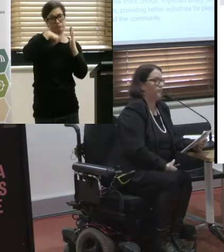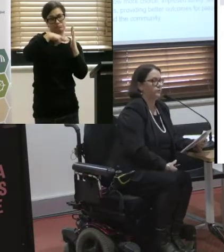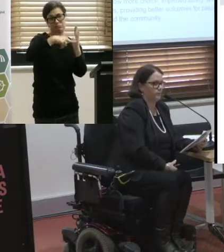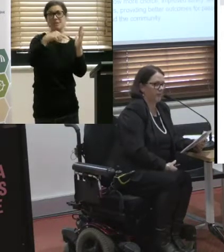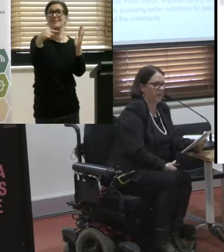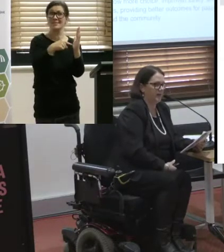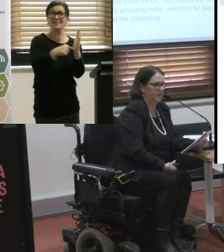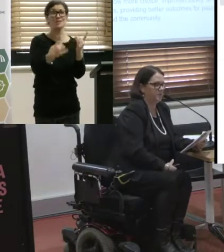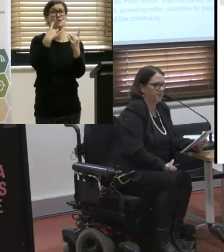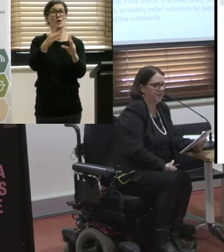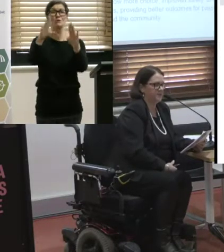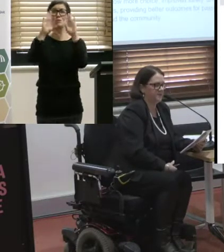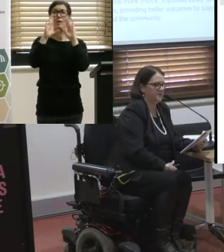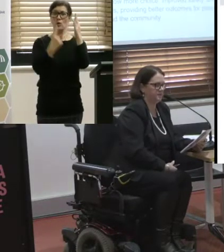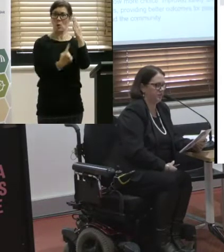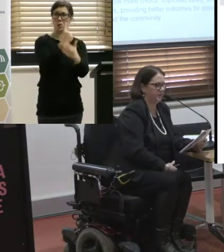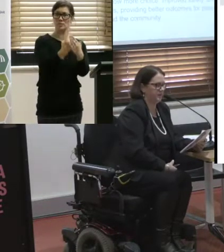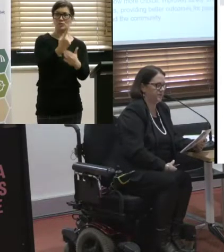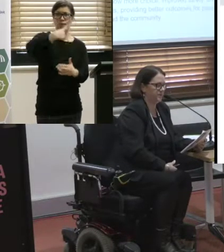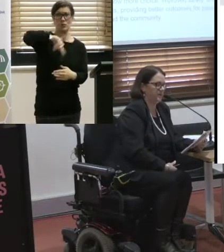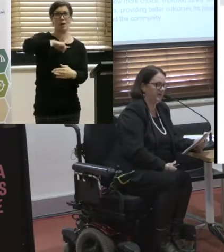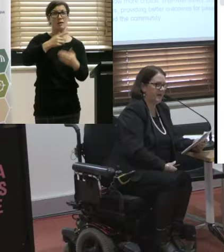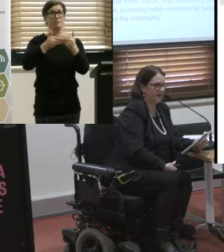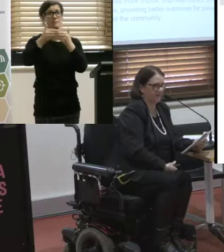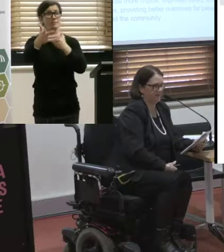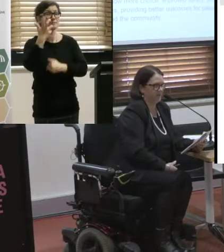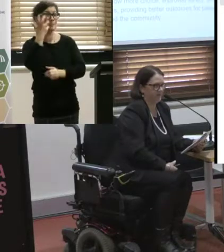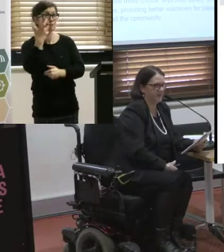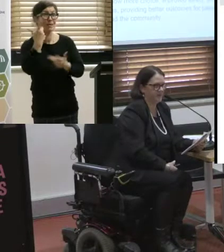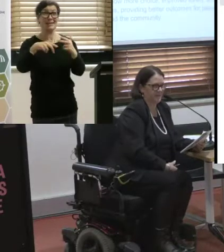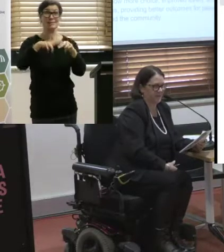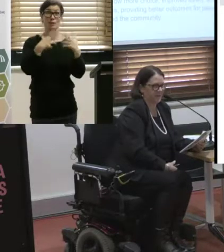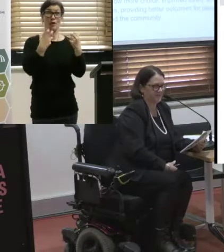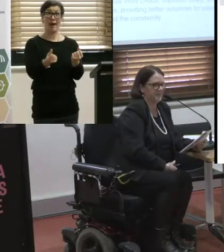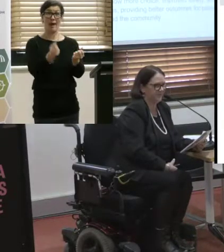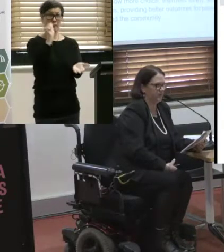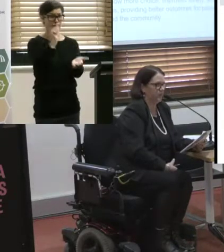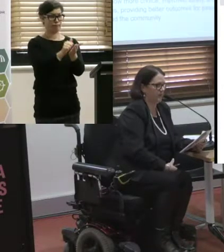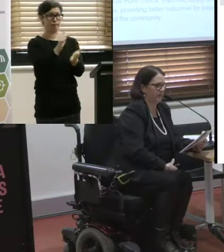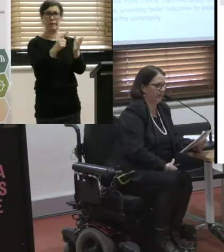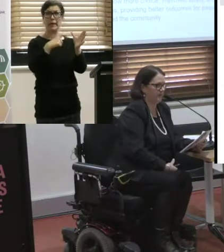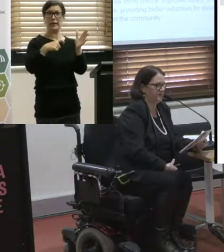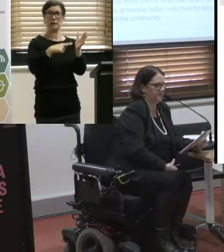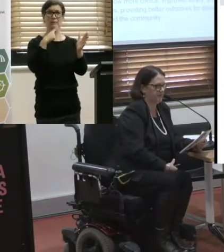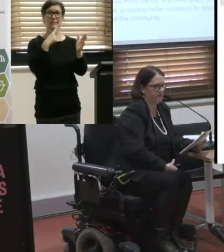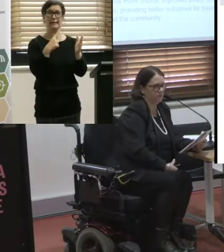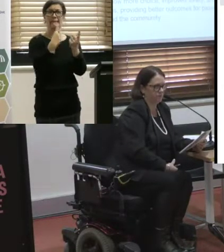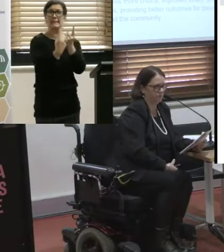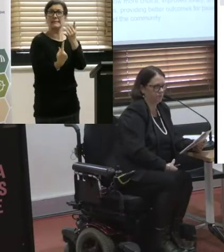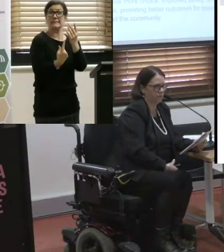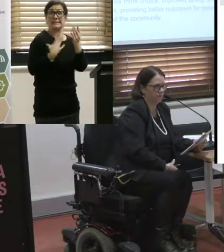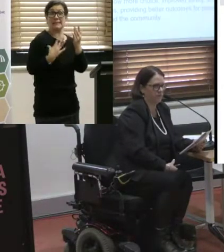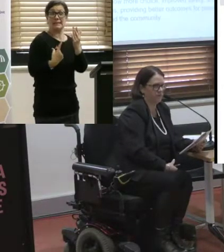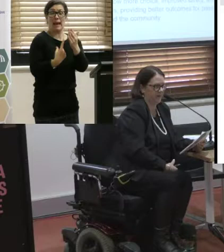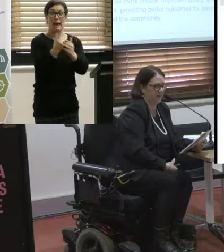wonderful opportunity for us in the future because if you have an act that states that things need to occur, that makes it very difficult